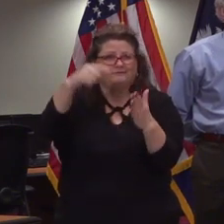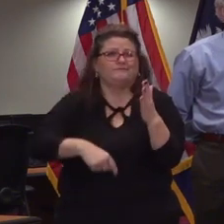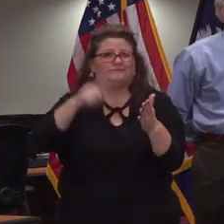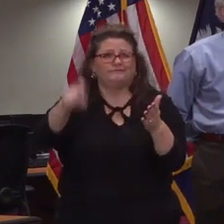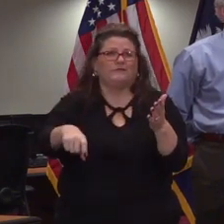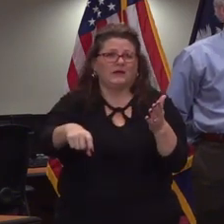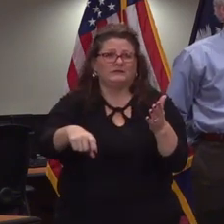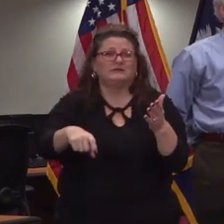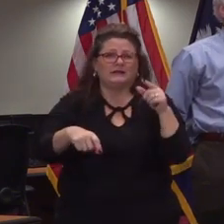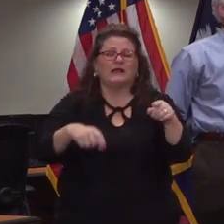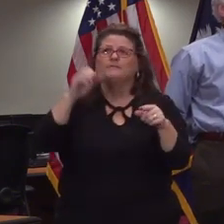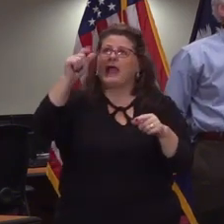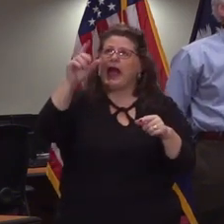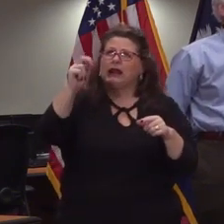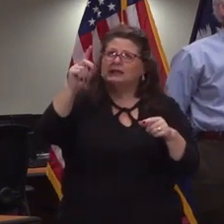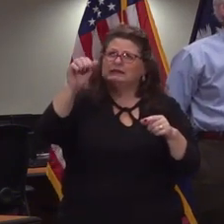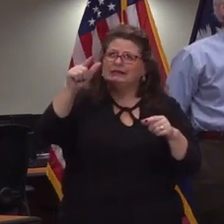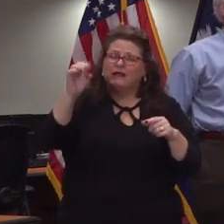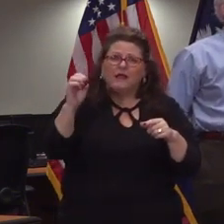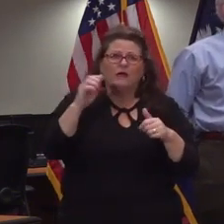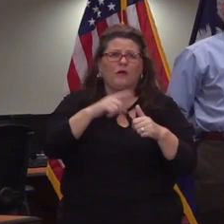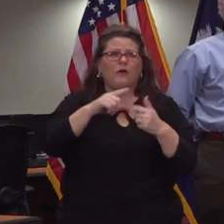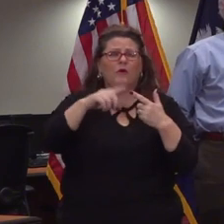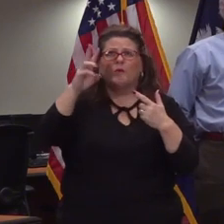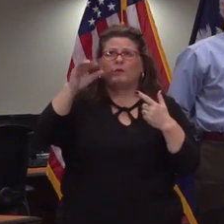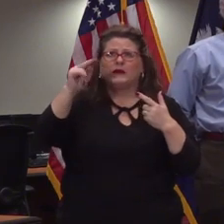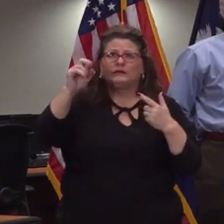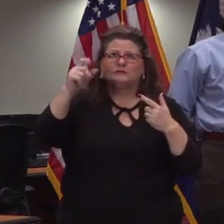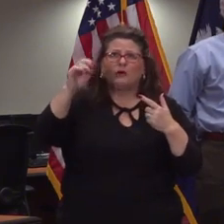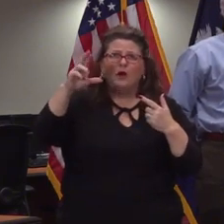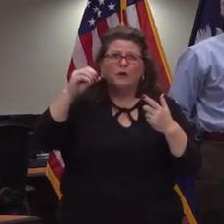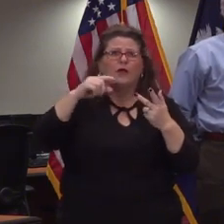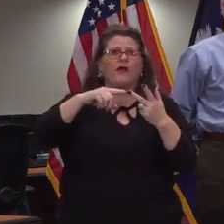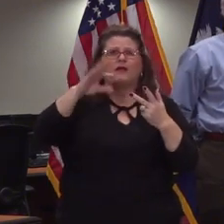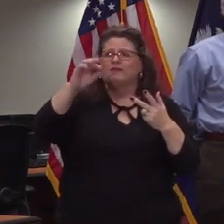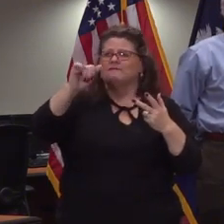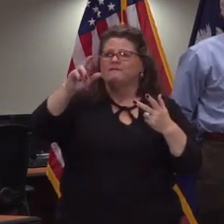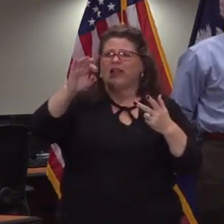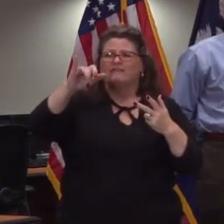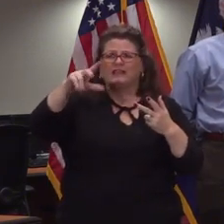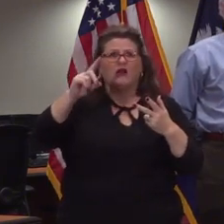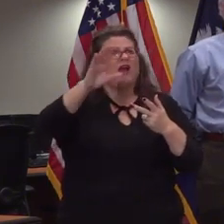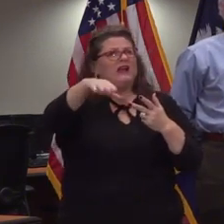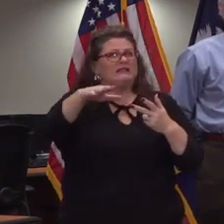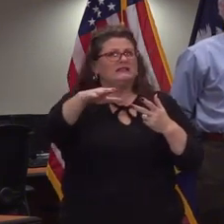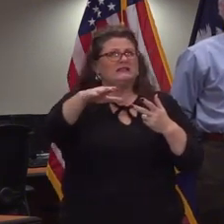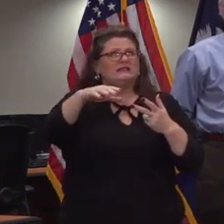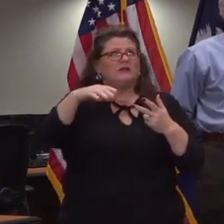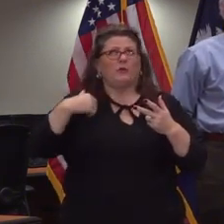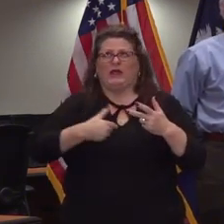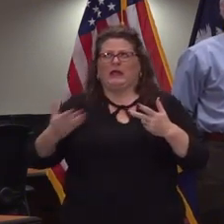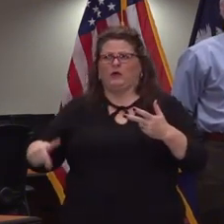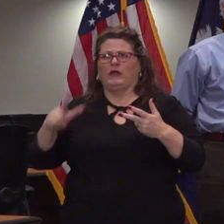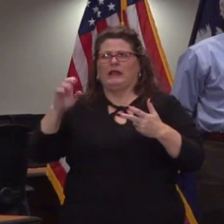out because in some counties allendale for instance uh winsborough uh the fairfield county even here in richland county well actually we're in